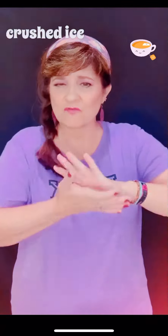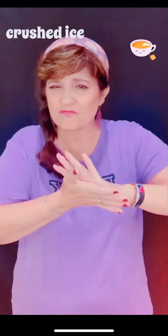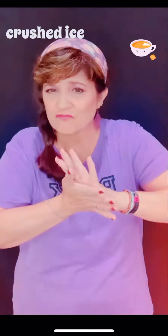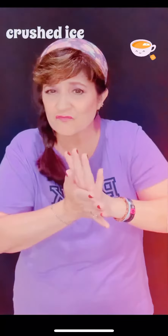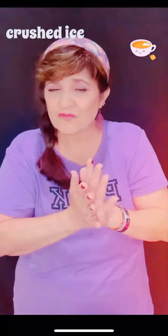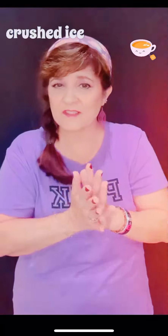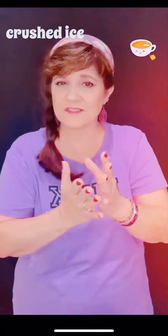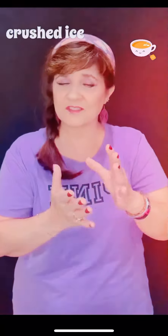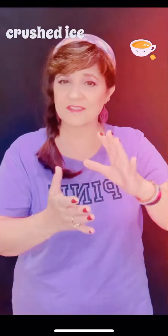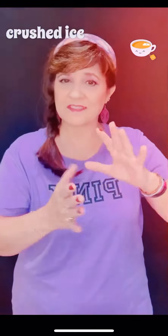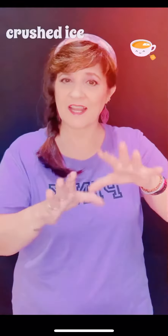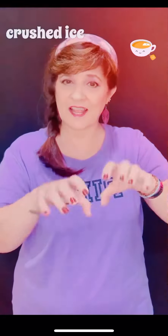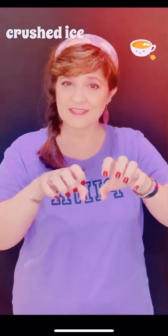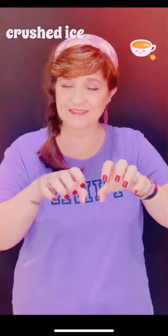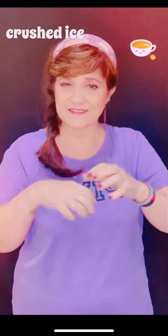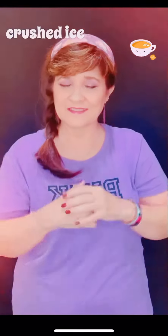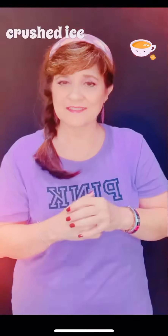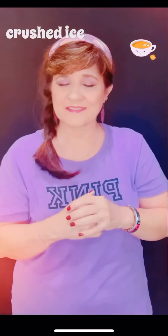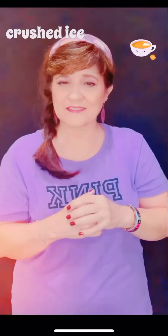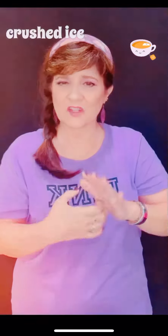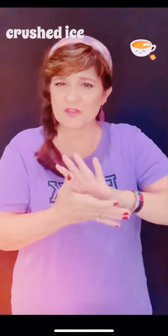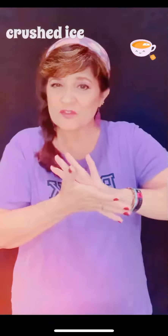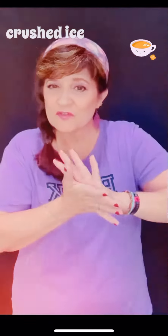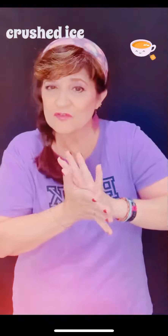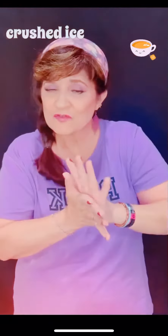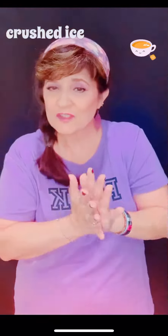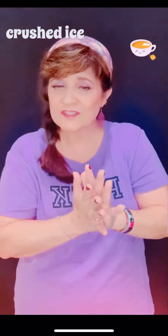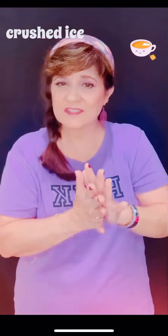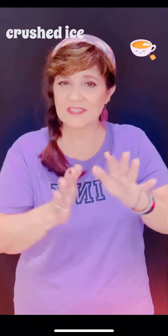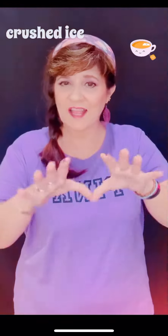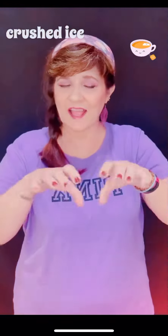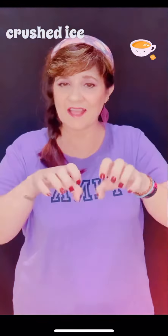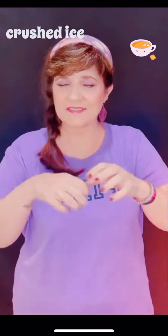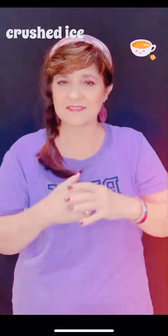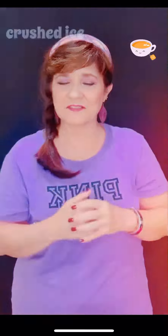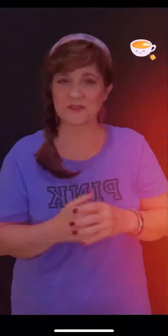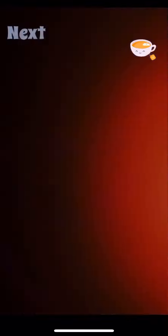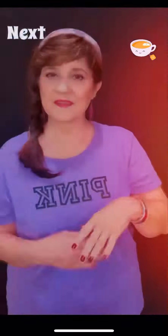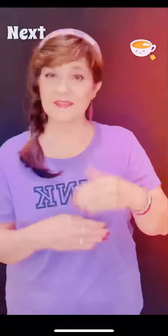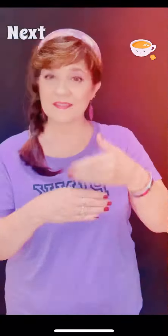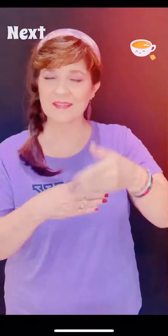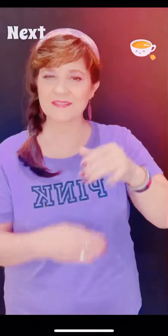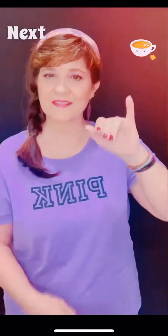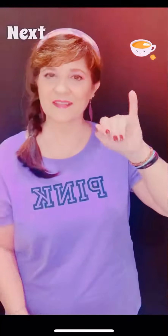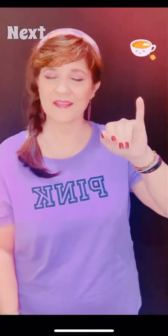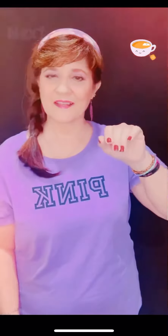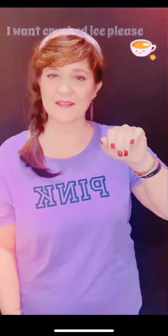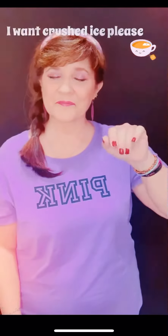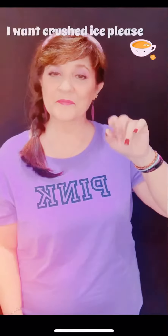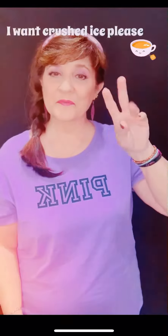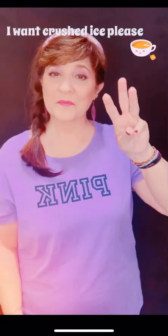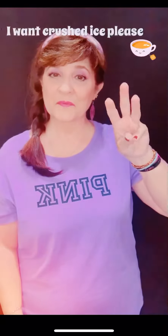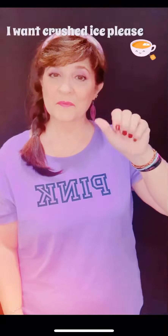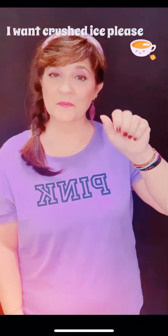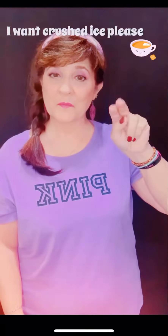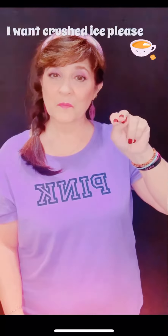of tea and only some time for two Come in love, this song is what I know